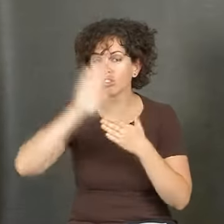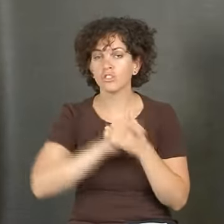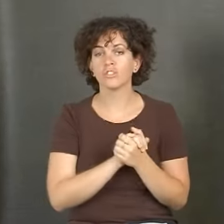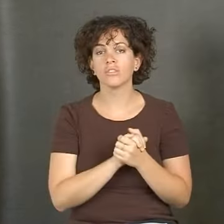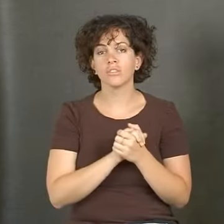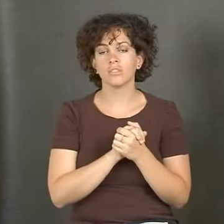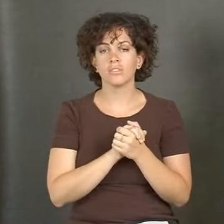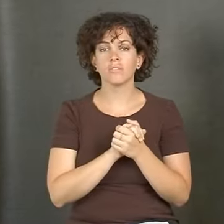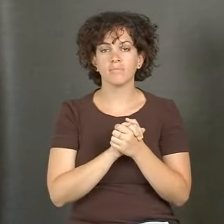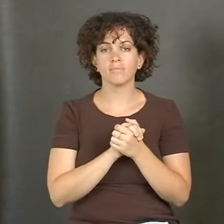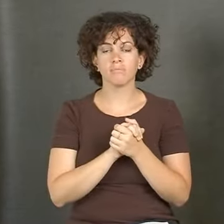Community college.